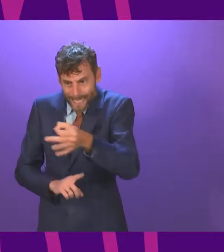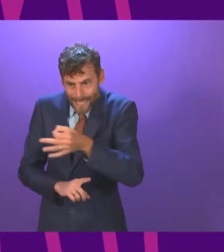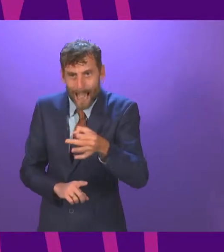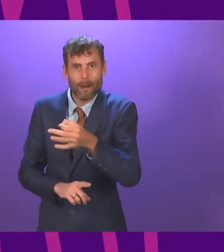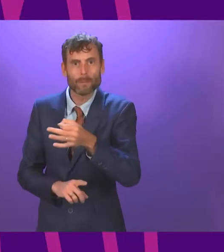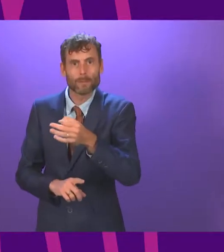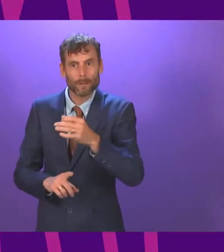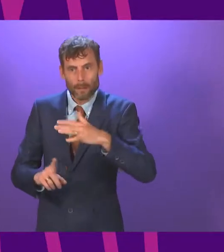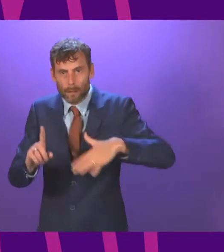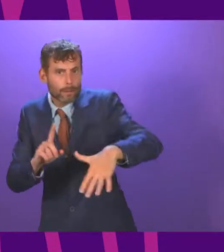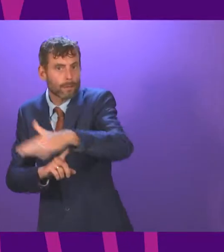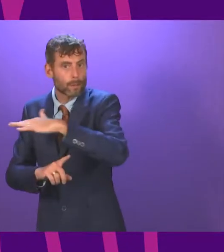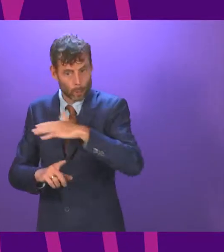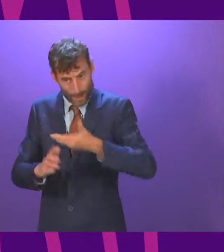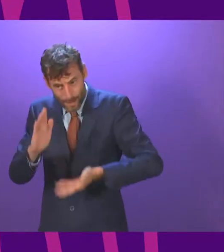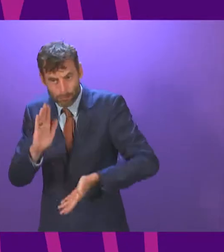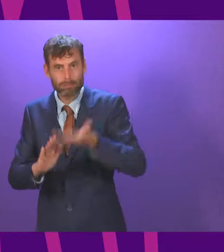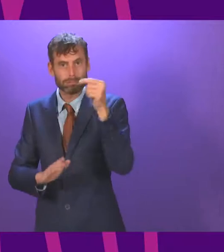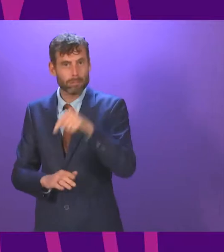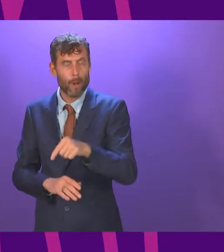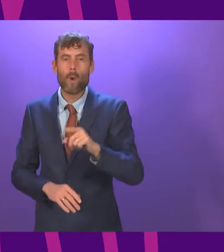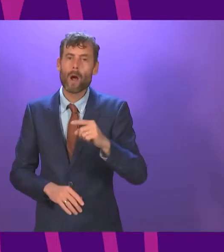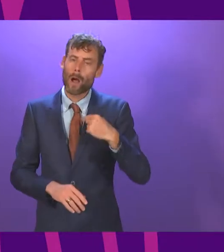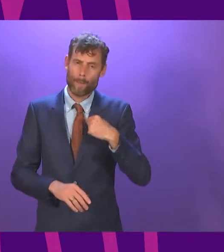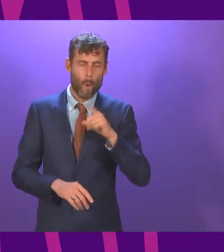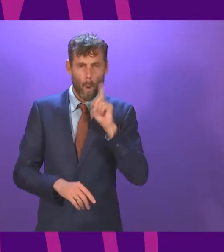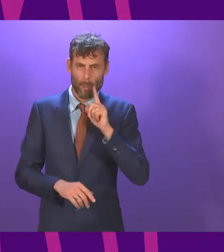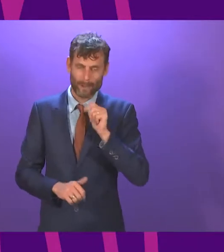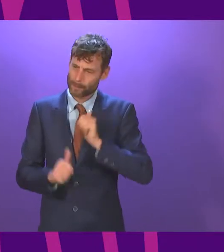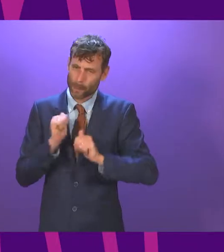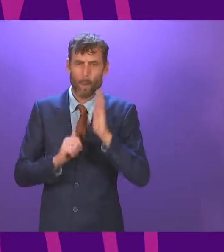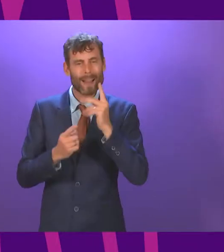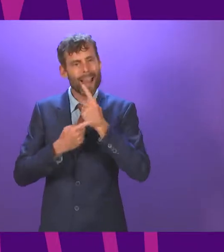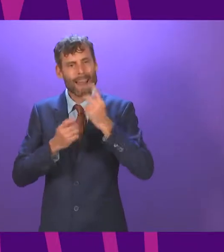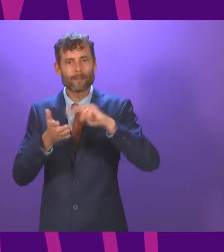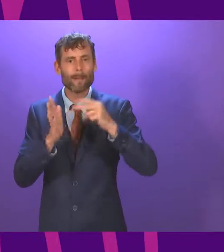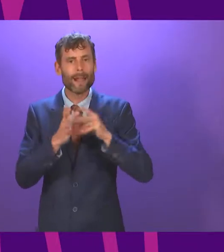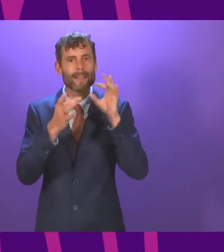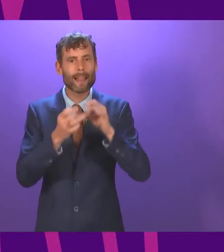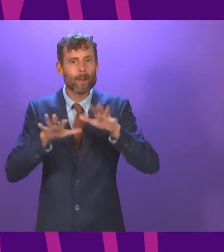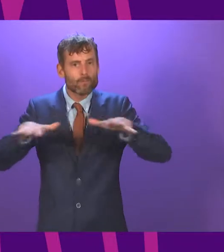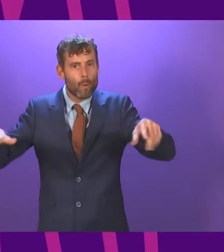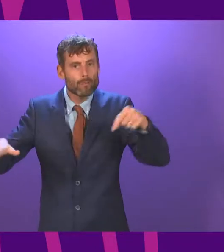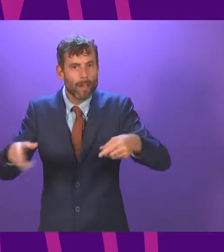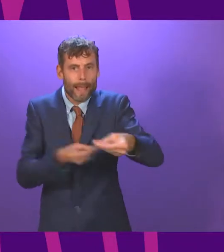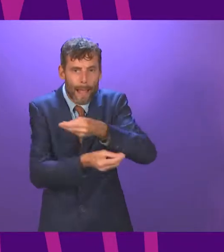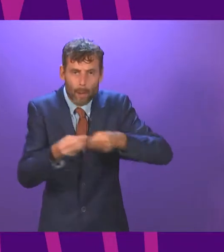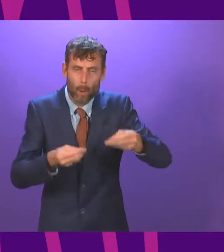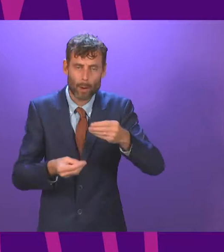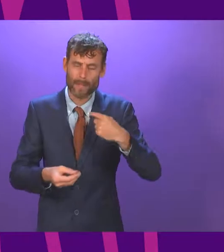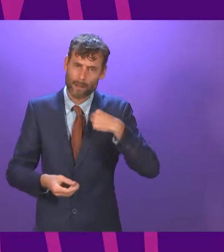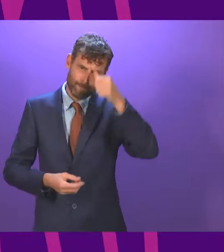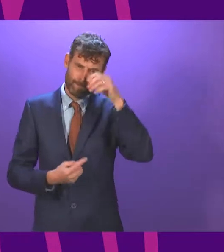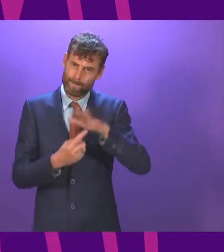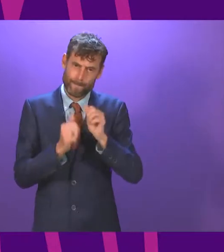I'm always gratified to see a focus on the rural economy of Scotland and the recognition of the role of our farmers and land managers to perform,